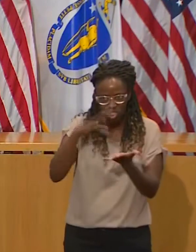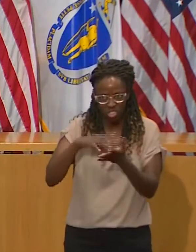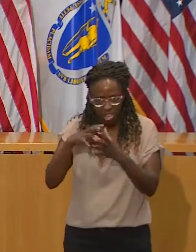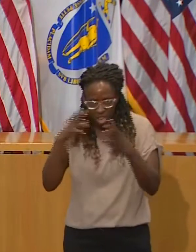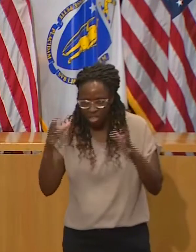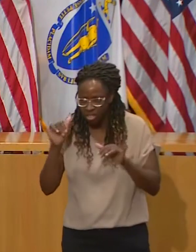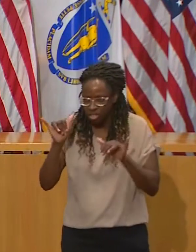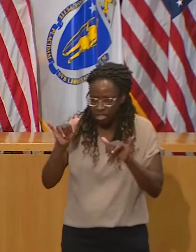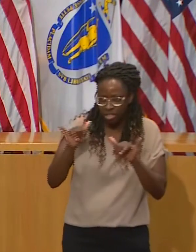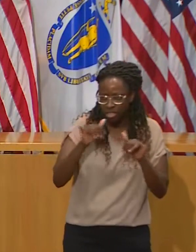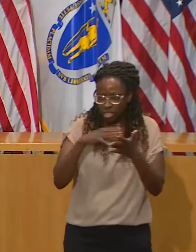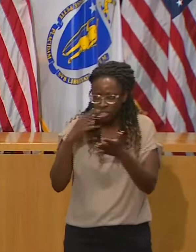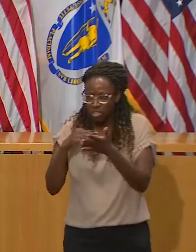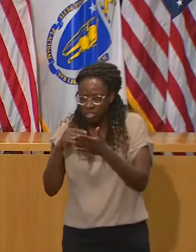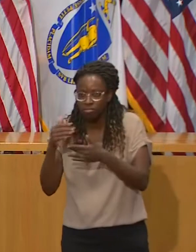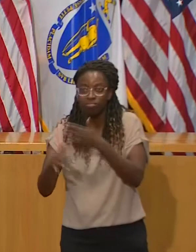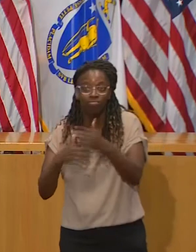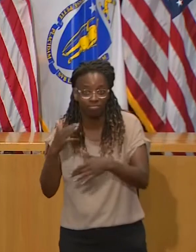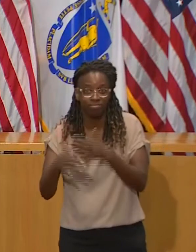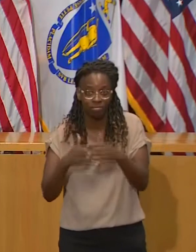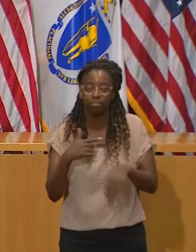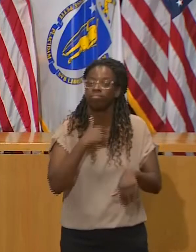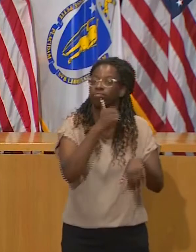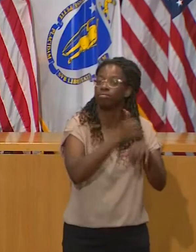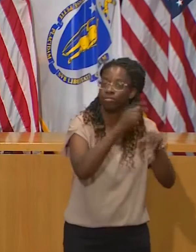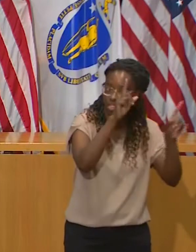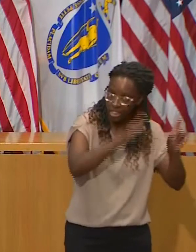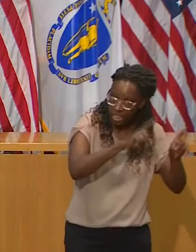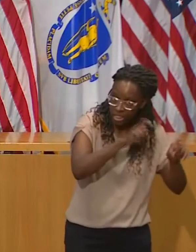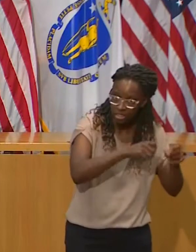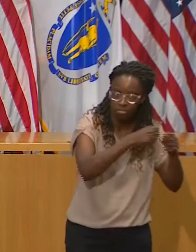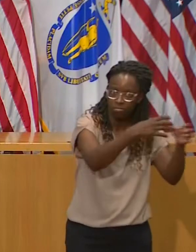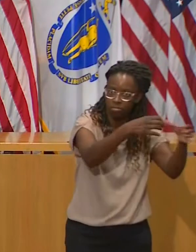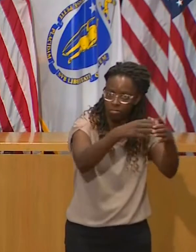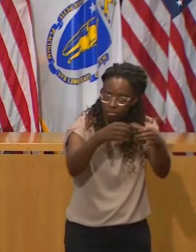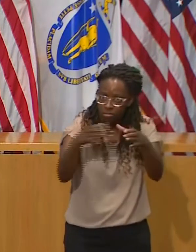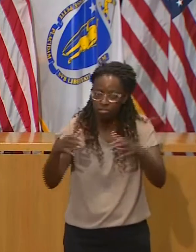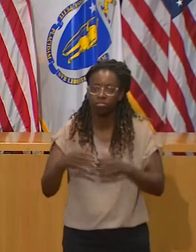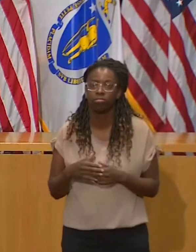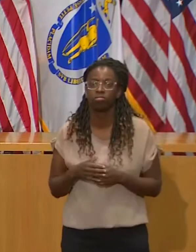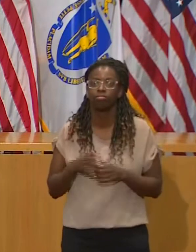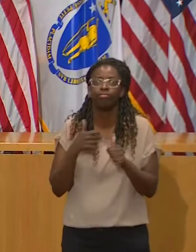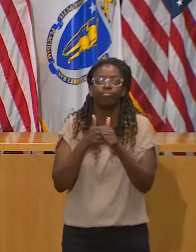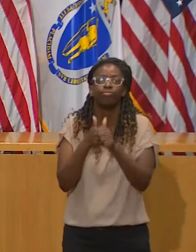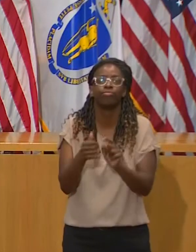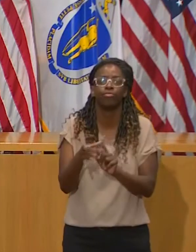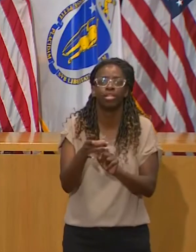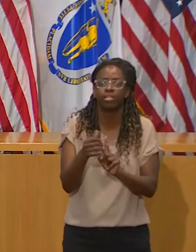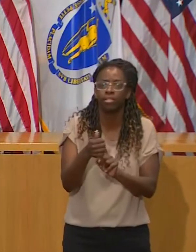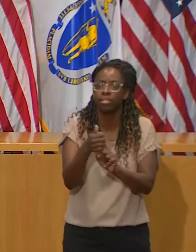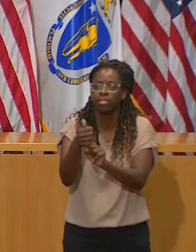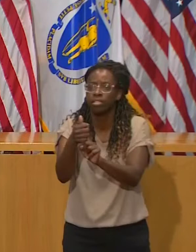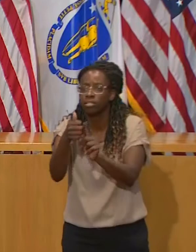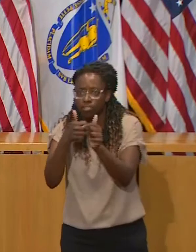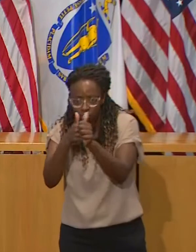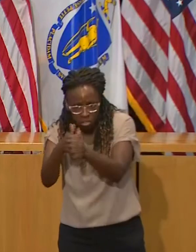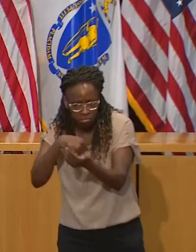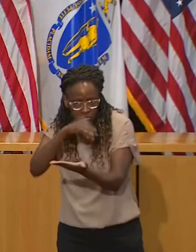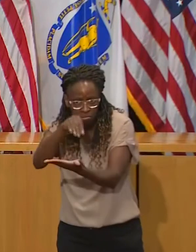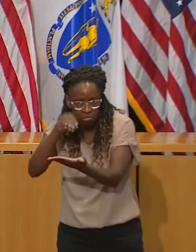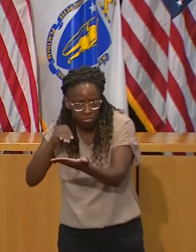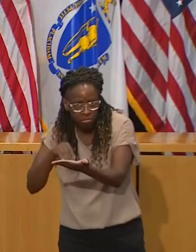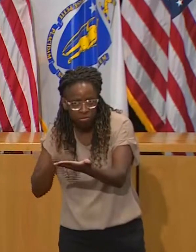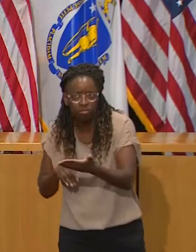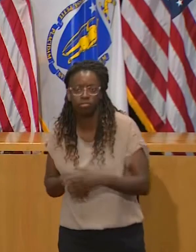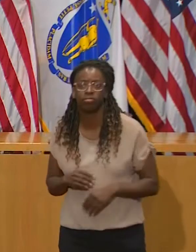capacity. We've created a framework of guidance to safely keep our economy and our schools going. We're